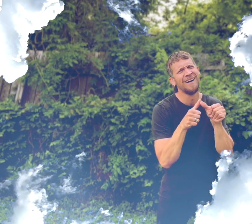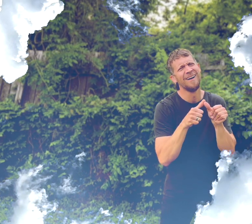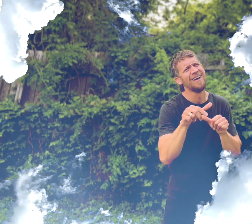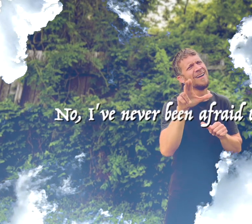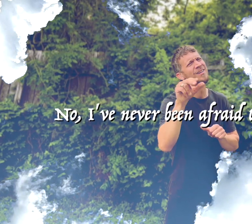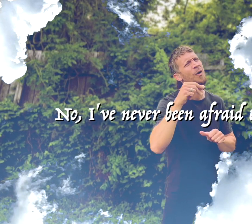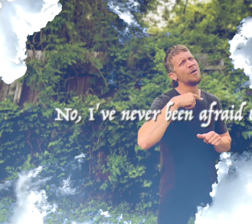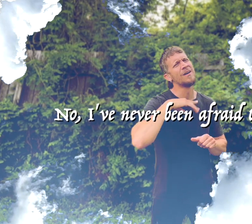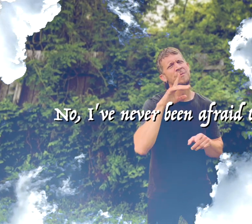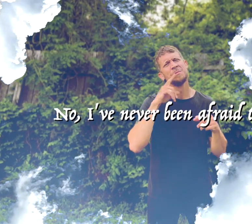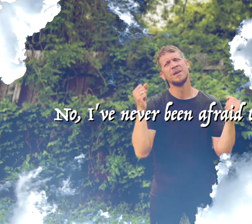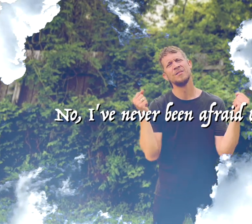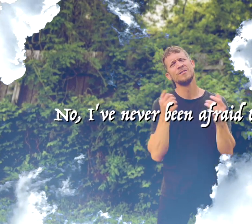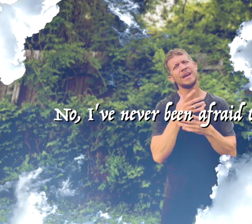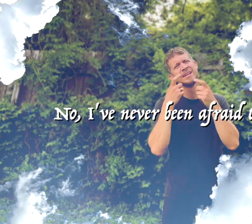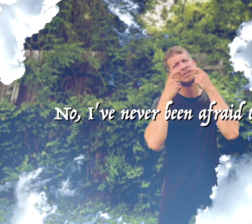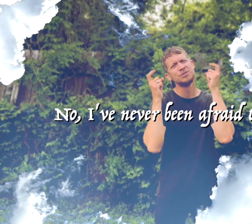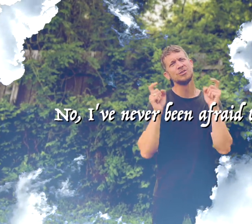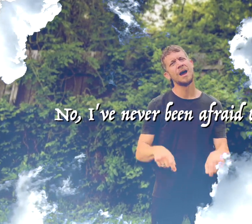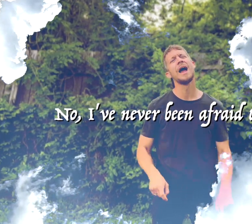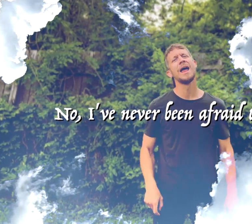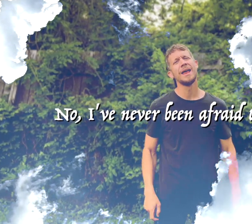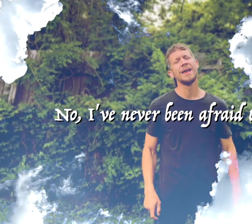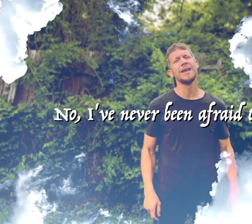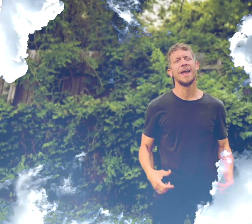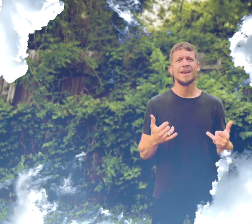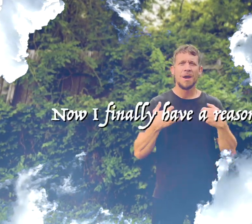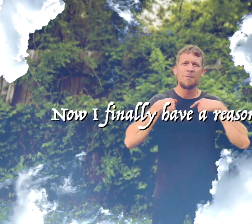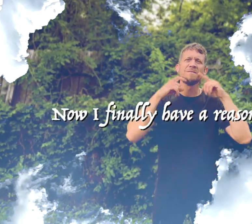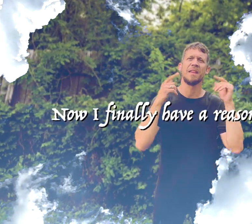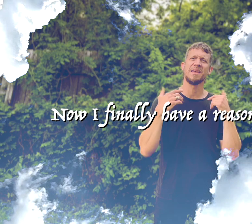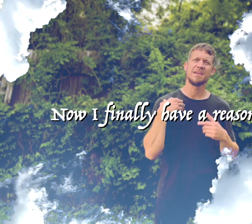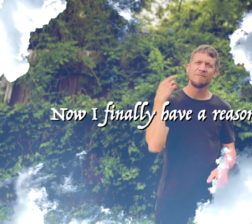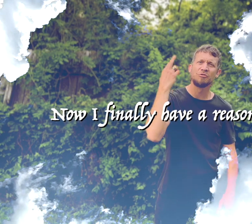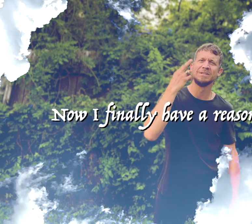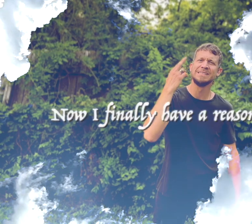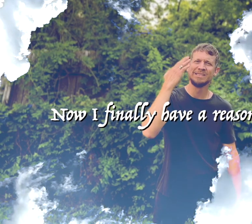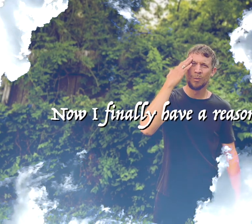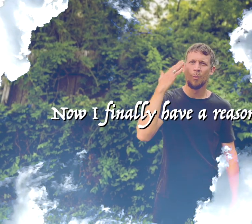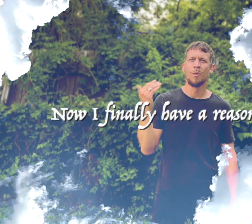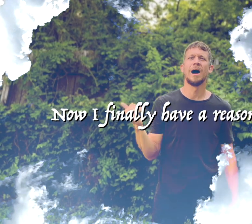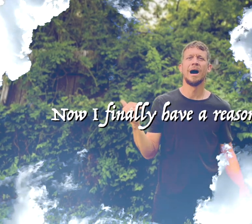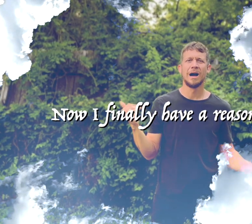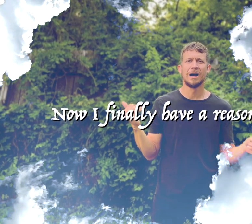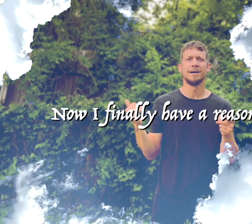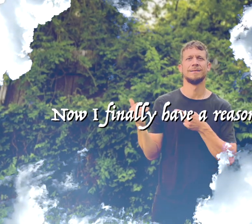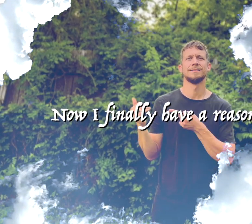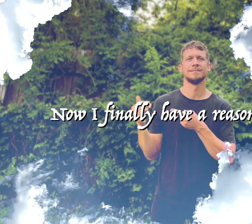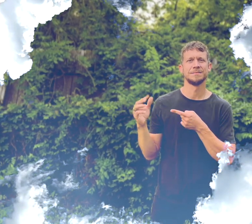Now I've never been afraid to cry And I finally have a reason why I